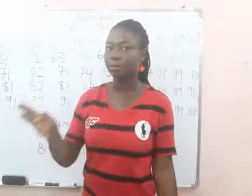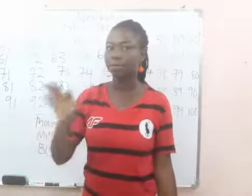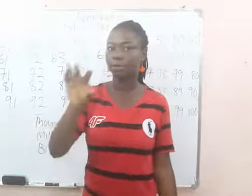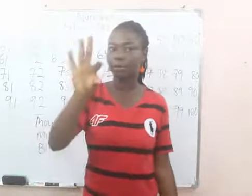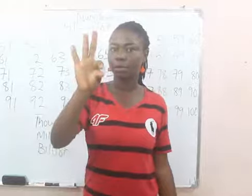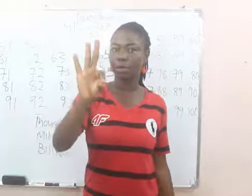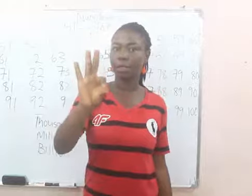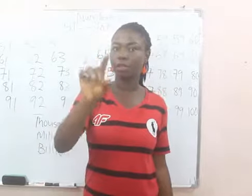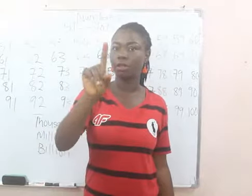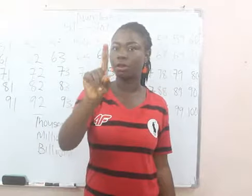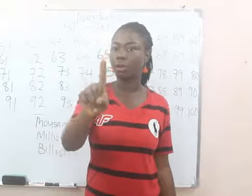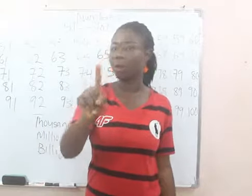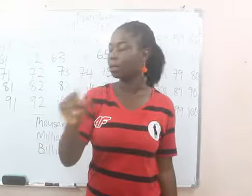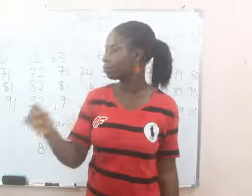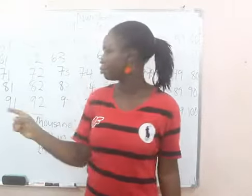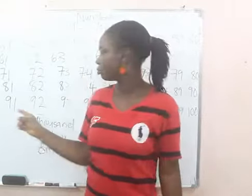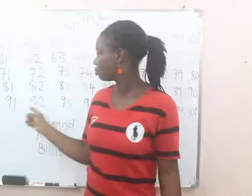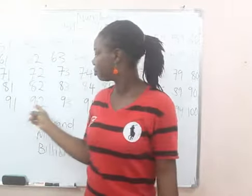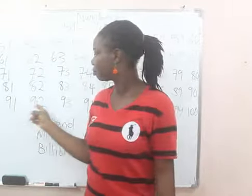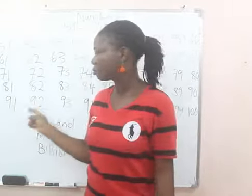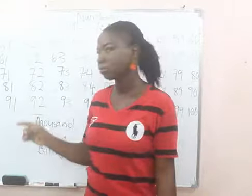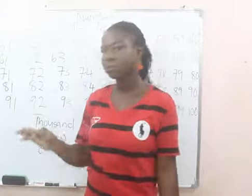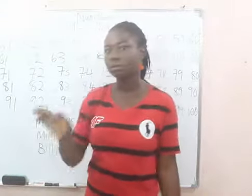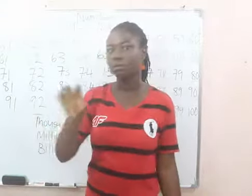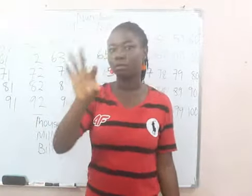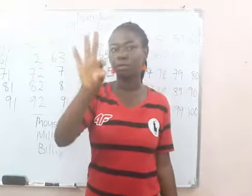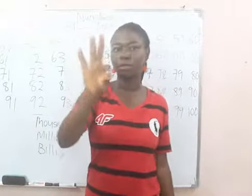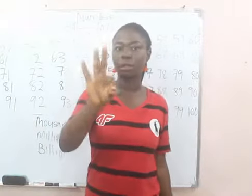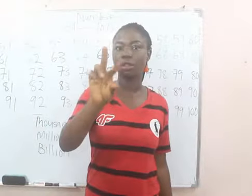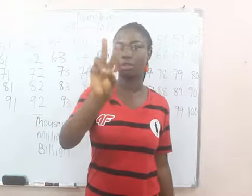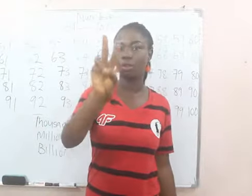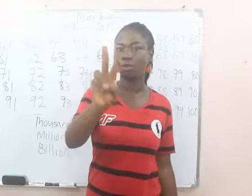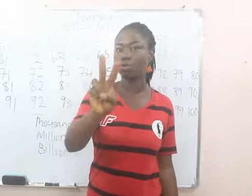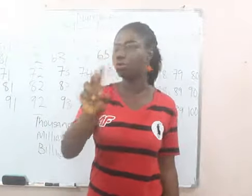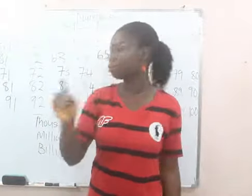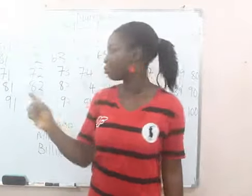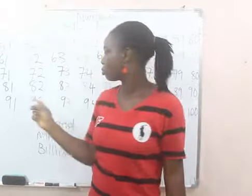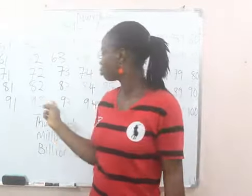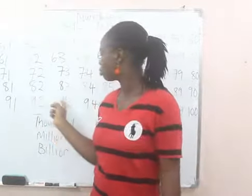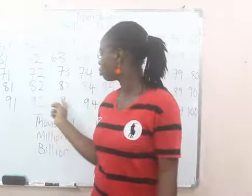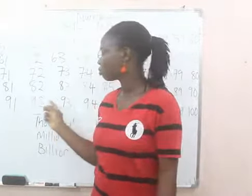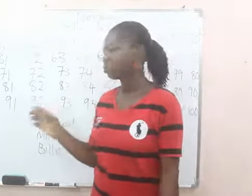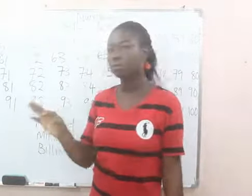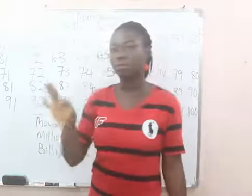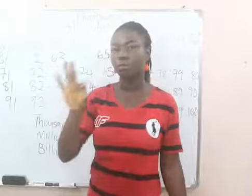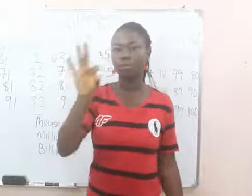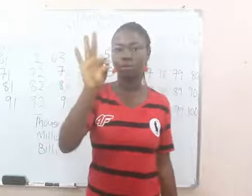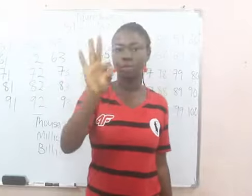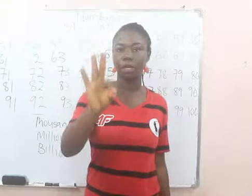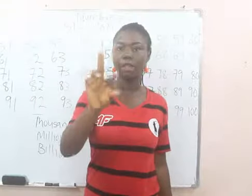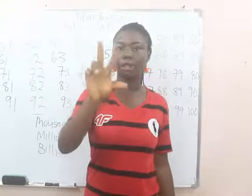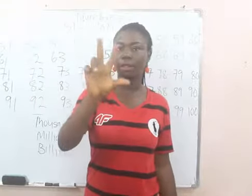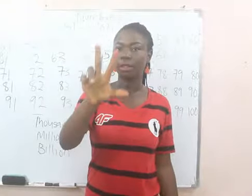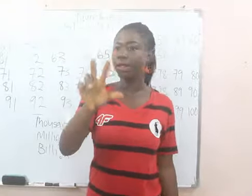91, 91, 92, 93,